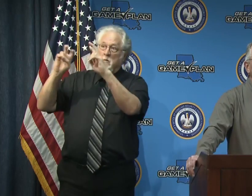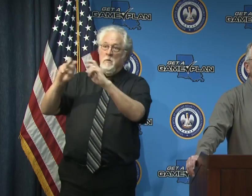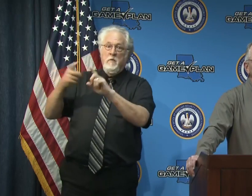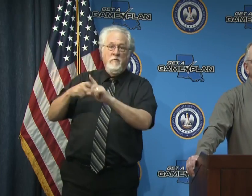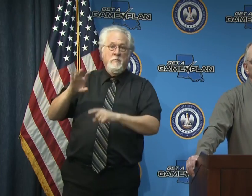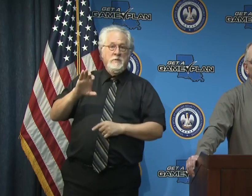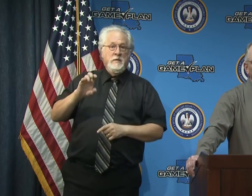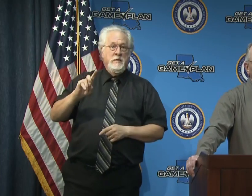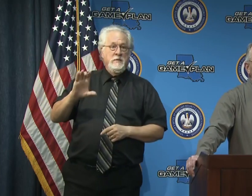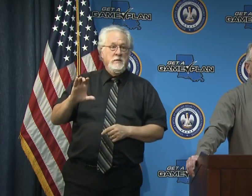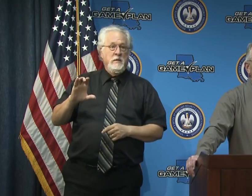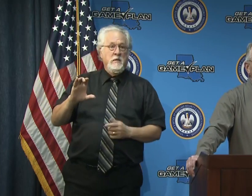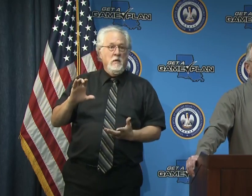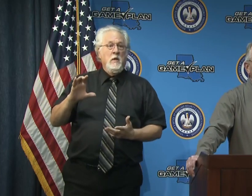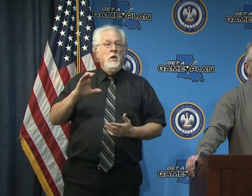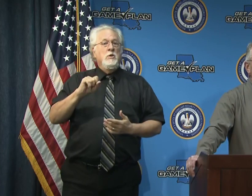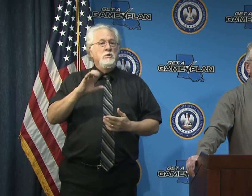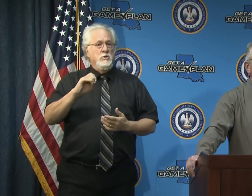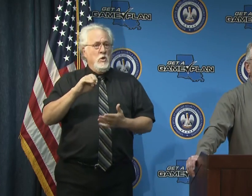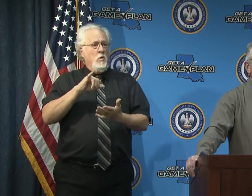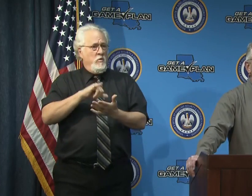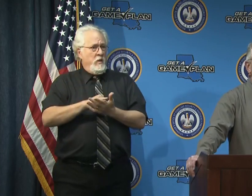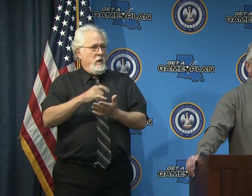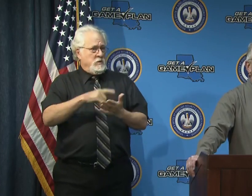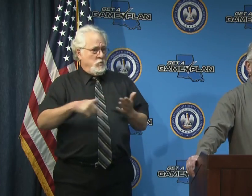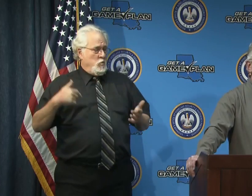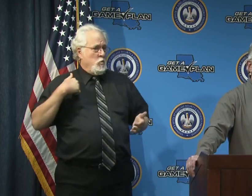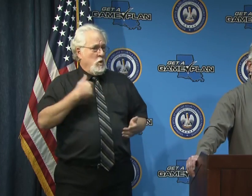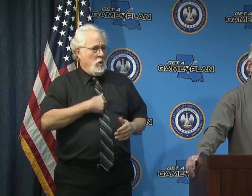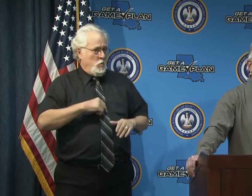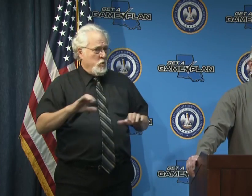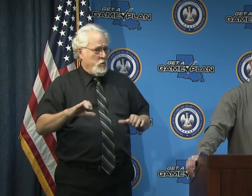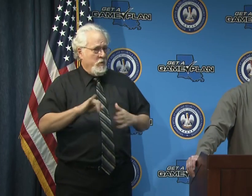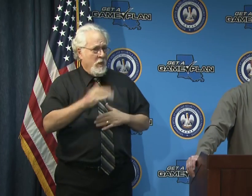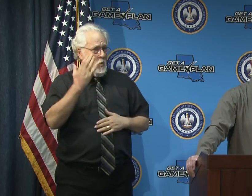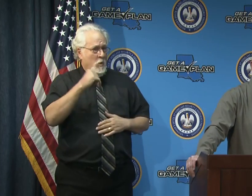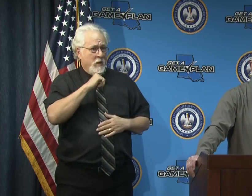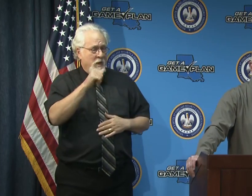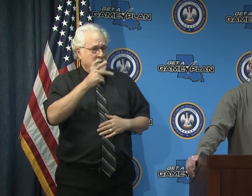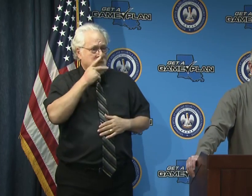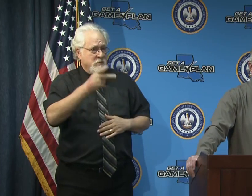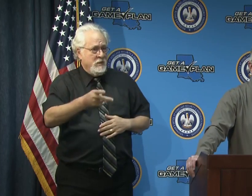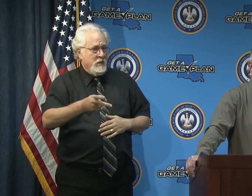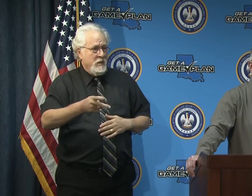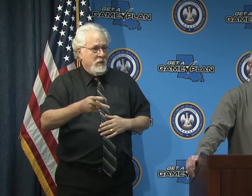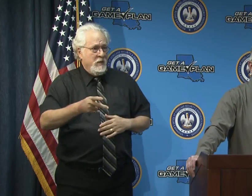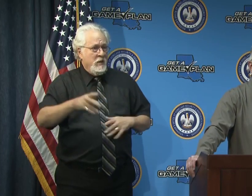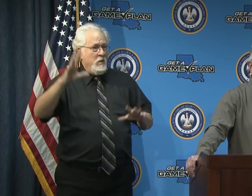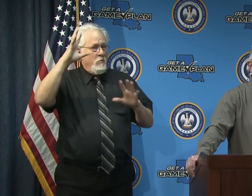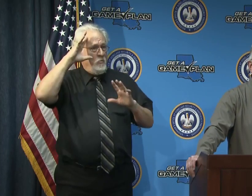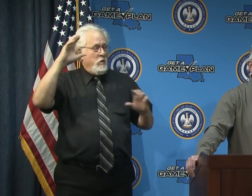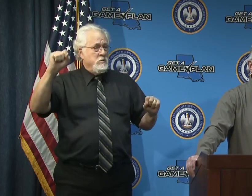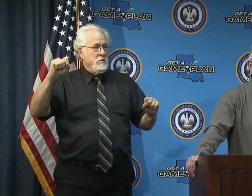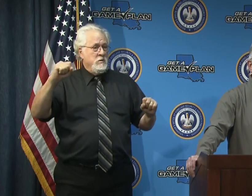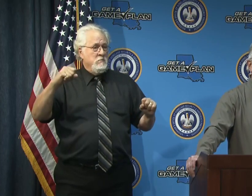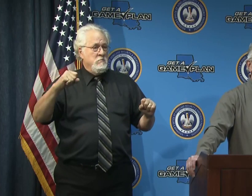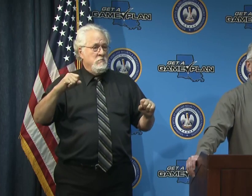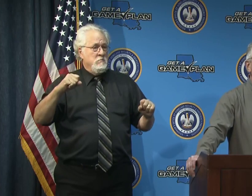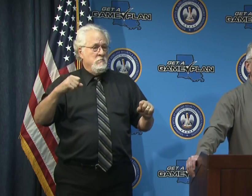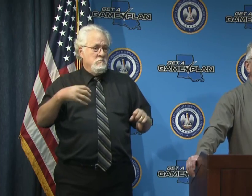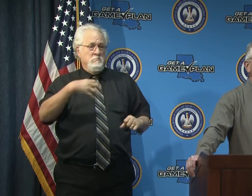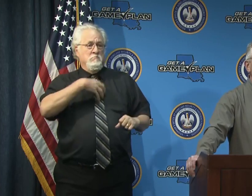cdc and so that's that's what we're doing and that's why you didn't see the president voice any